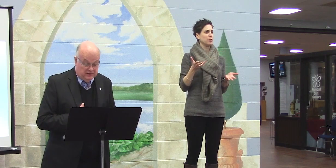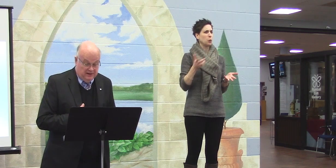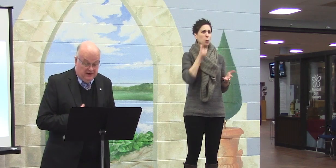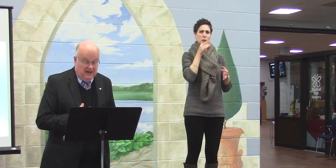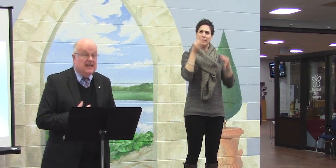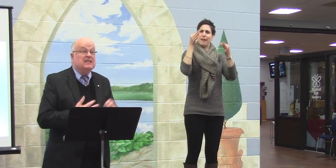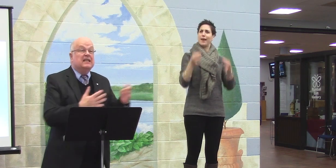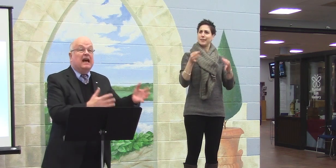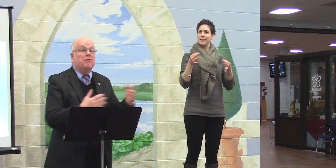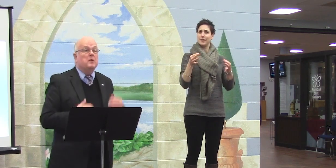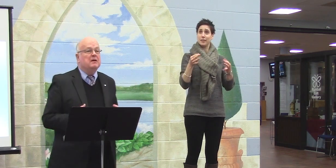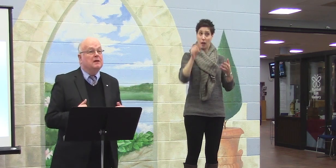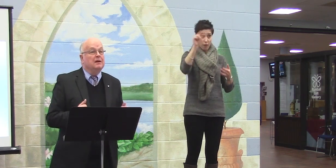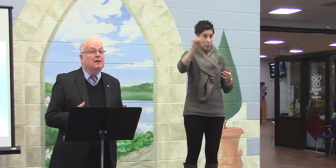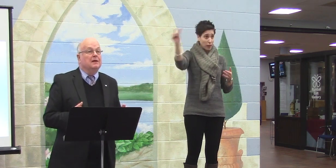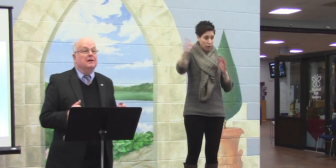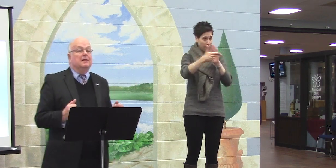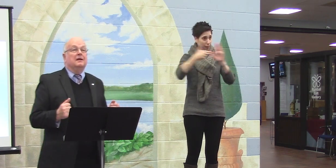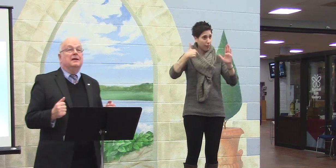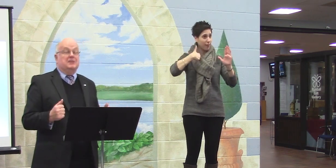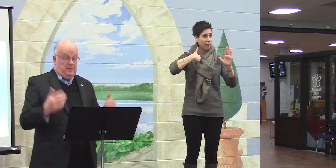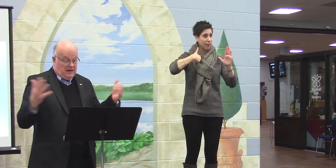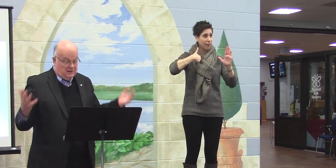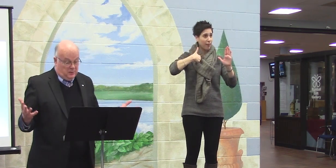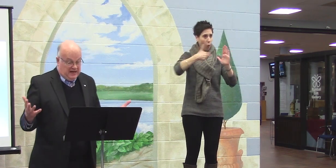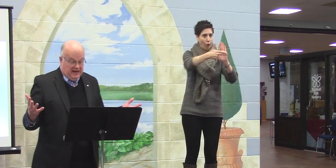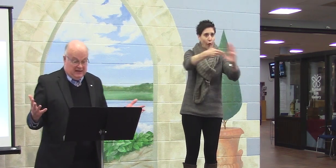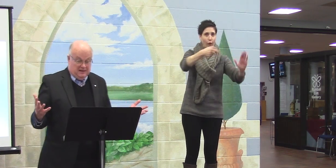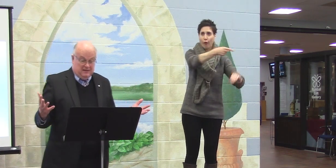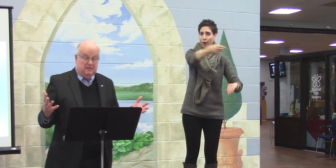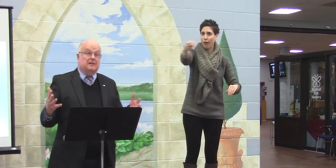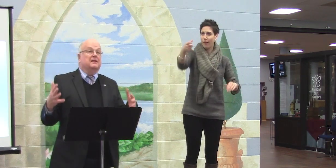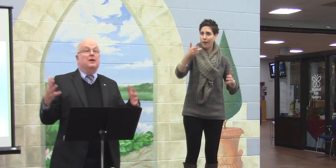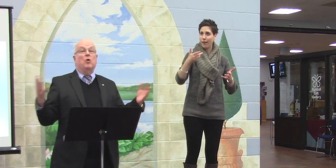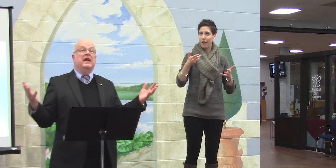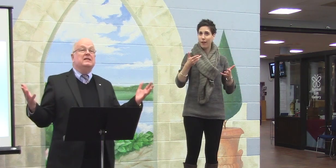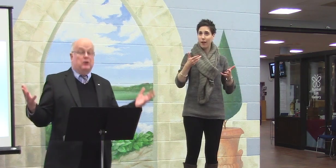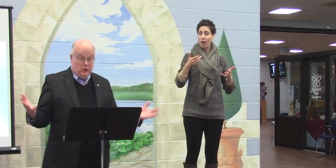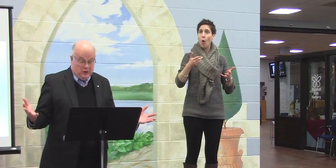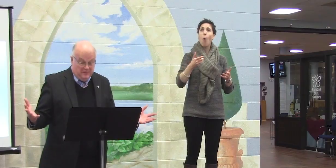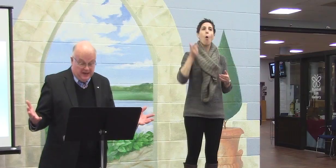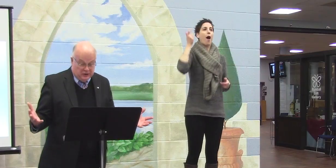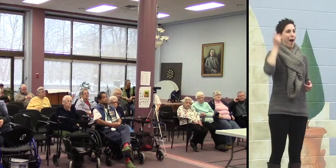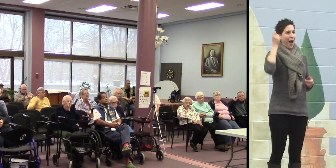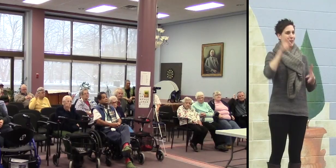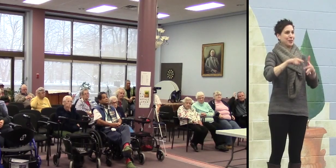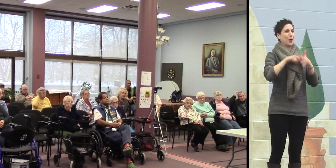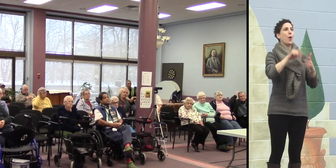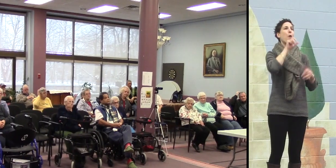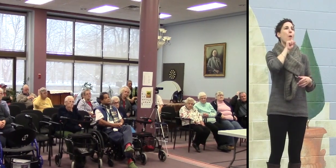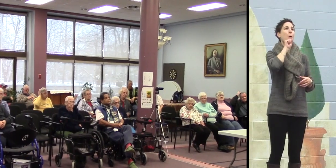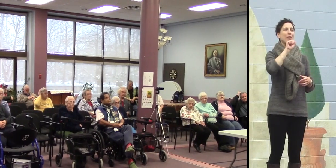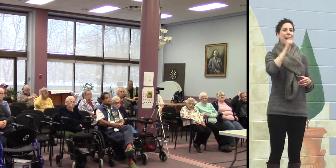seniors? Is it the government? Is it because we get the old age security pension?